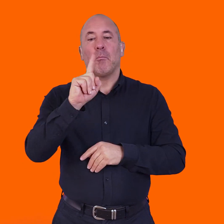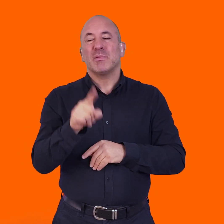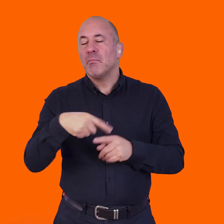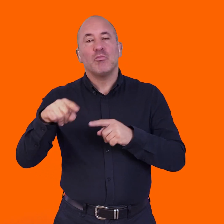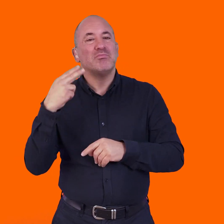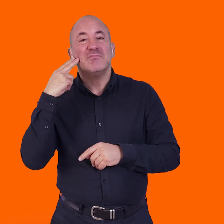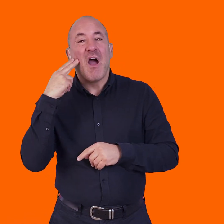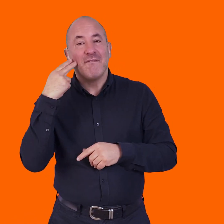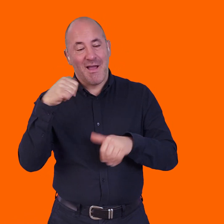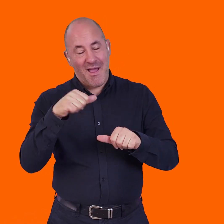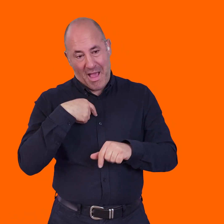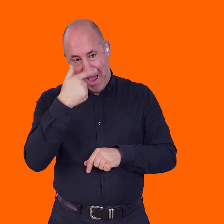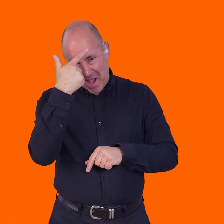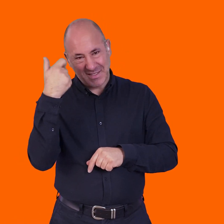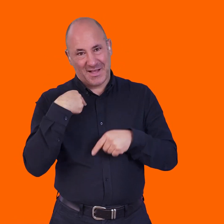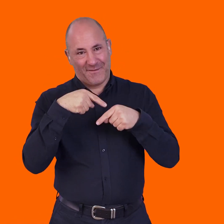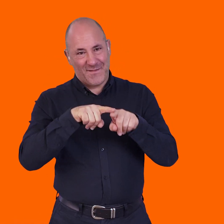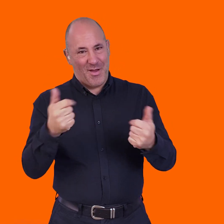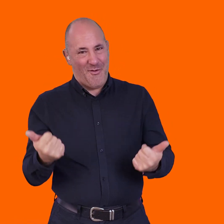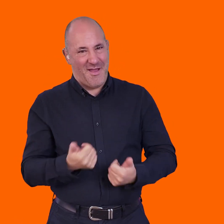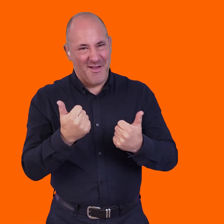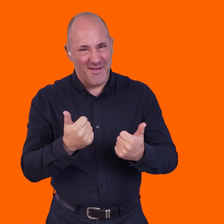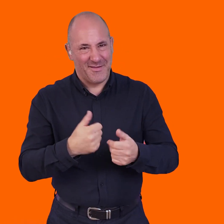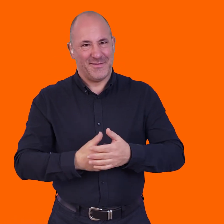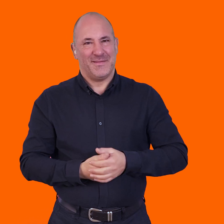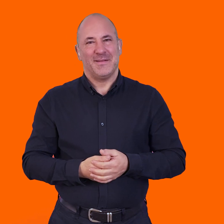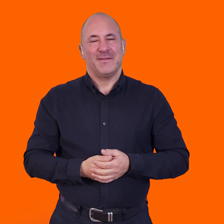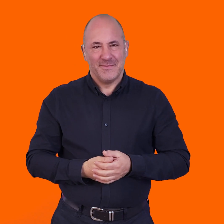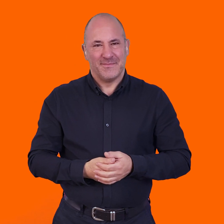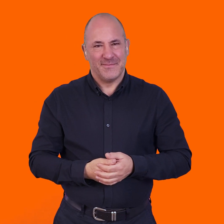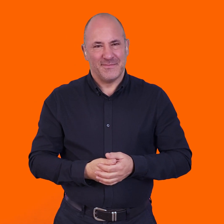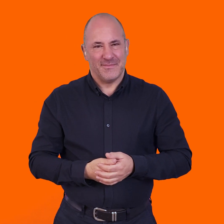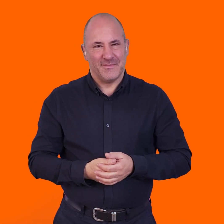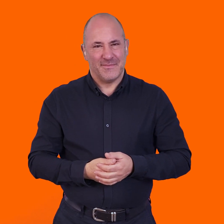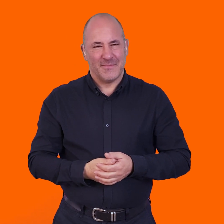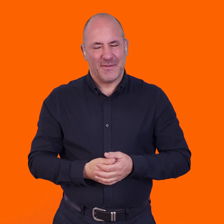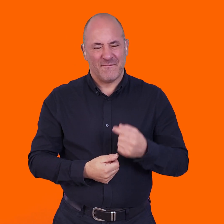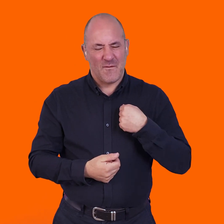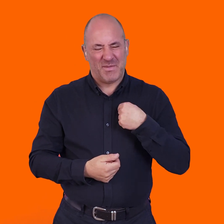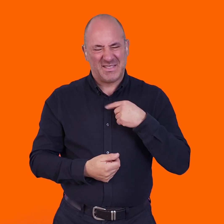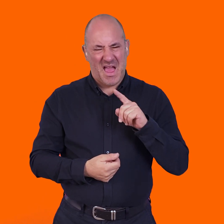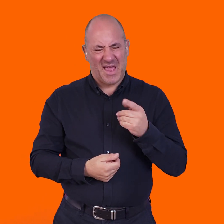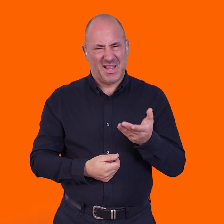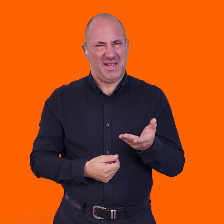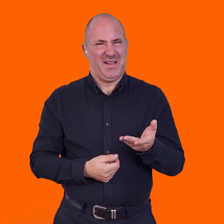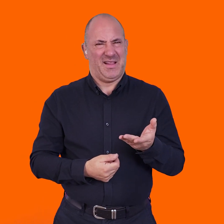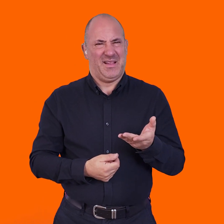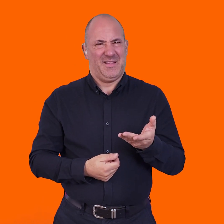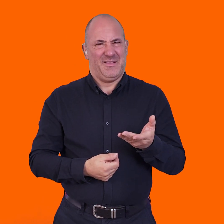of turning sign language into sound so that people who aren't deaf can understand